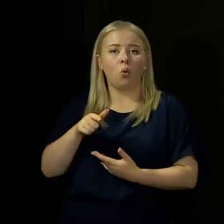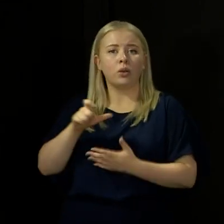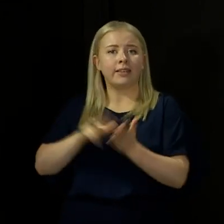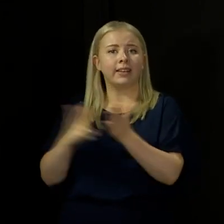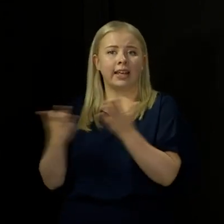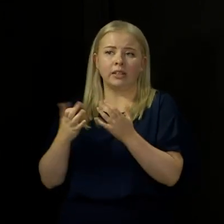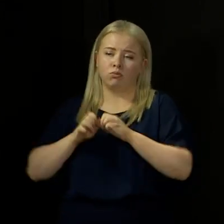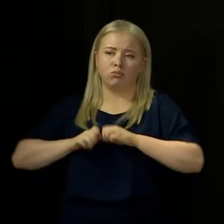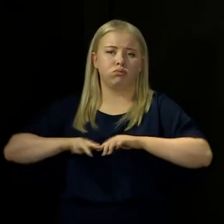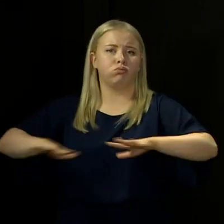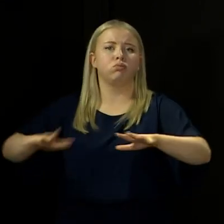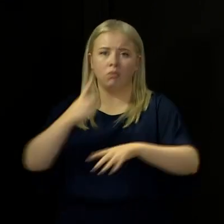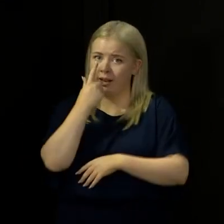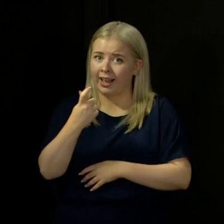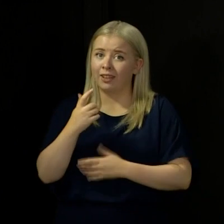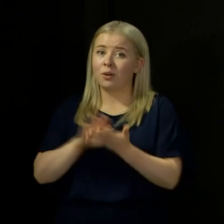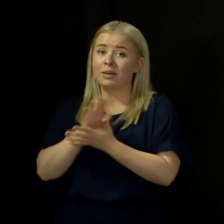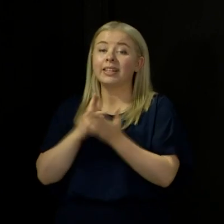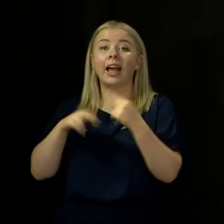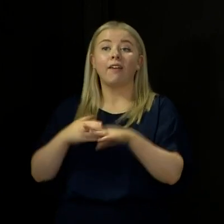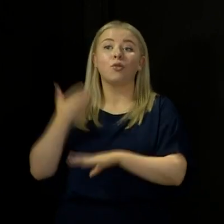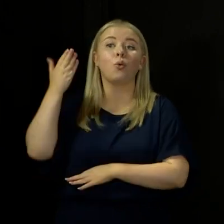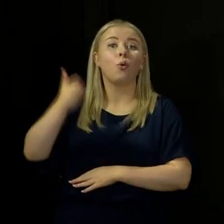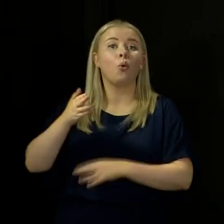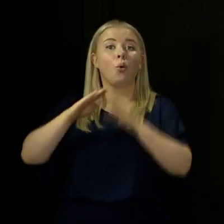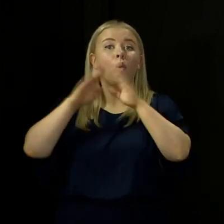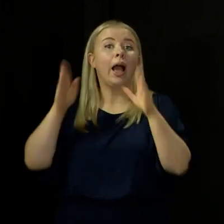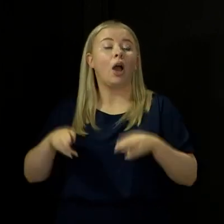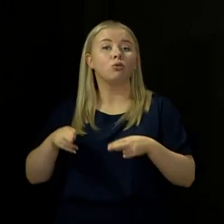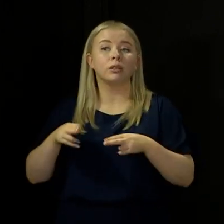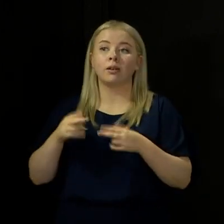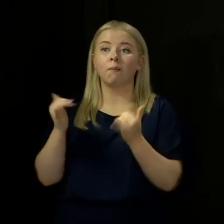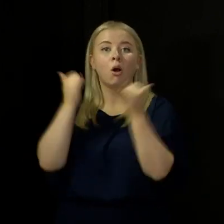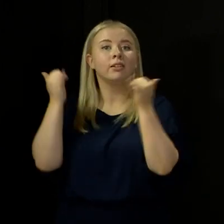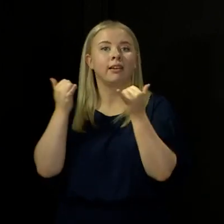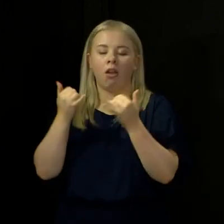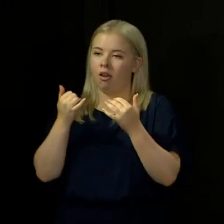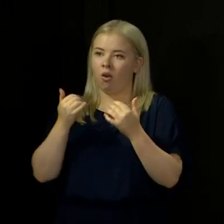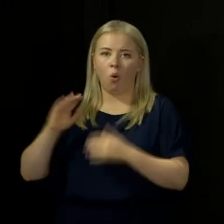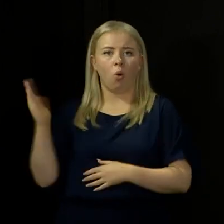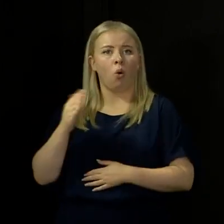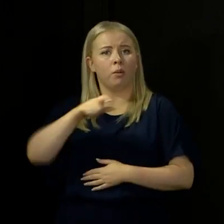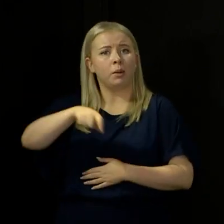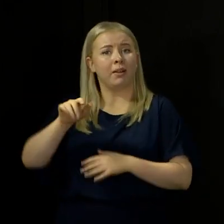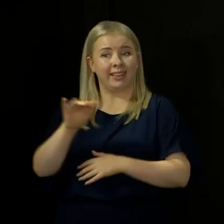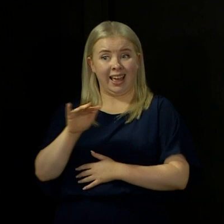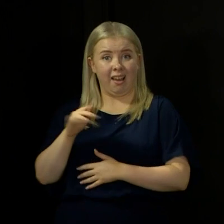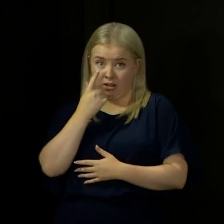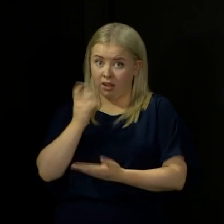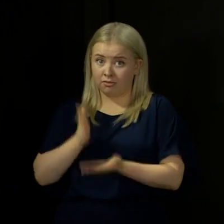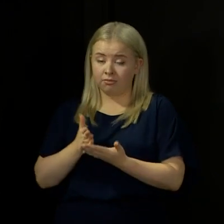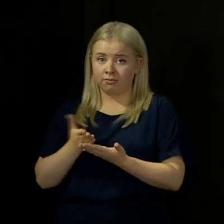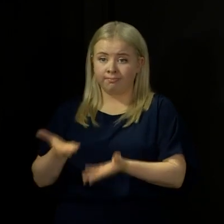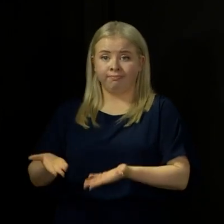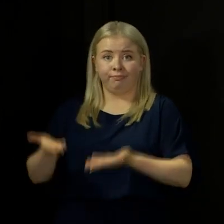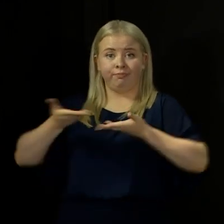virus is present at, say, a house party, everyone attending the party is at considerable risk of infection. And then,